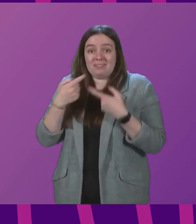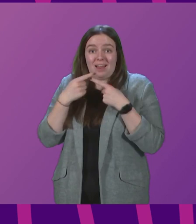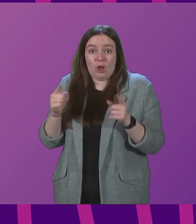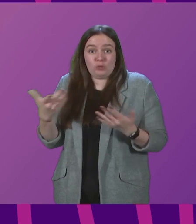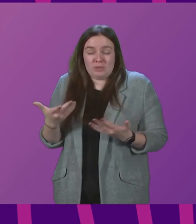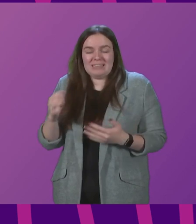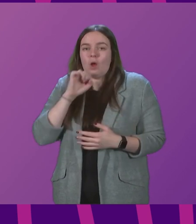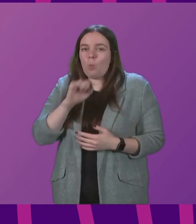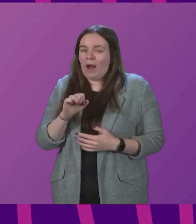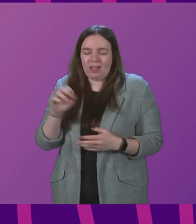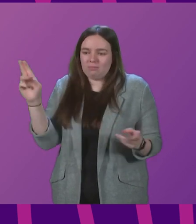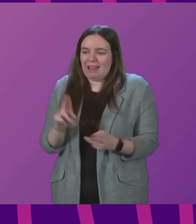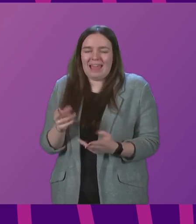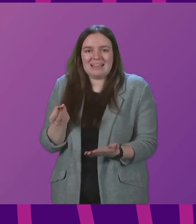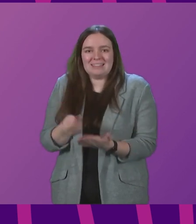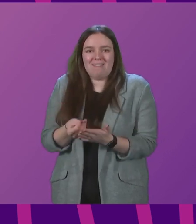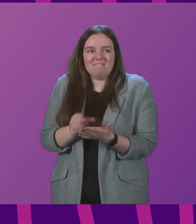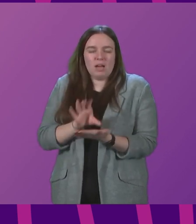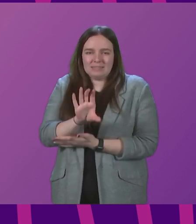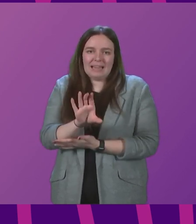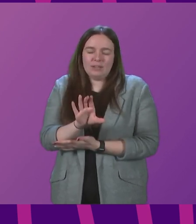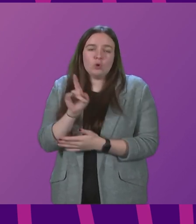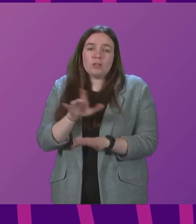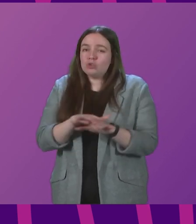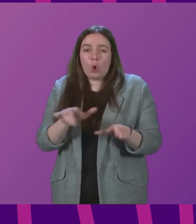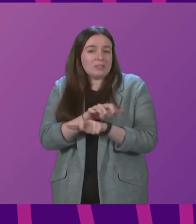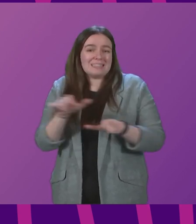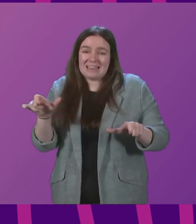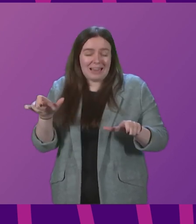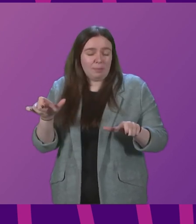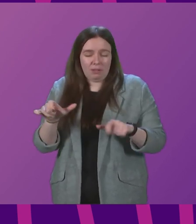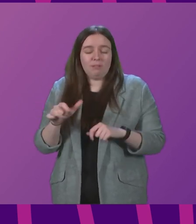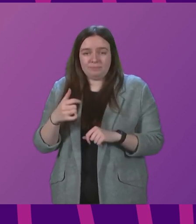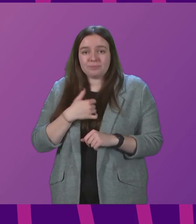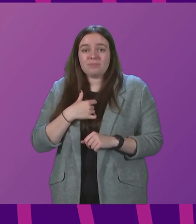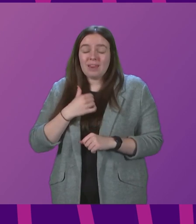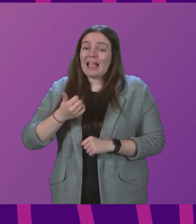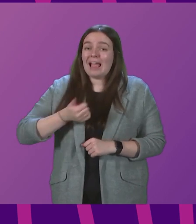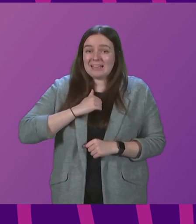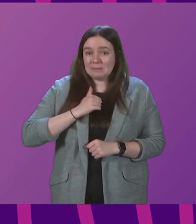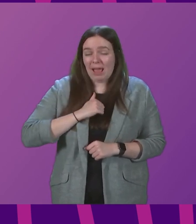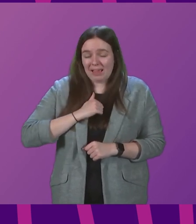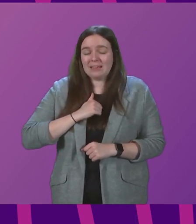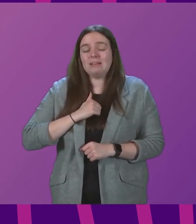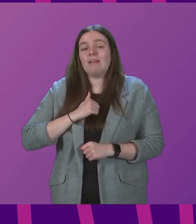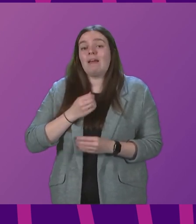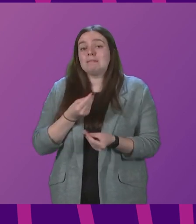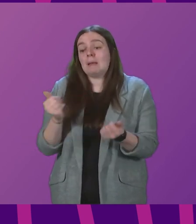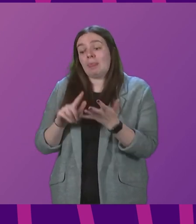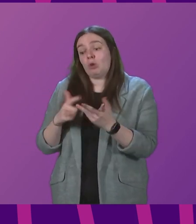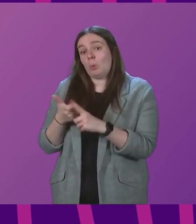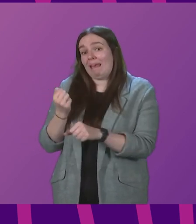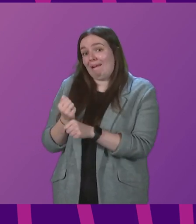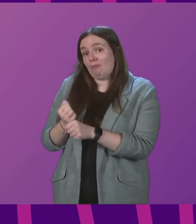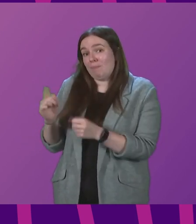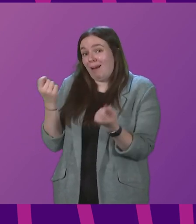getting significantly less funding to help with that. This is an unsustainable position, and I suspect some in the UK Government understand